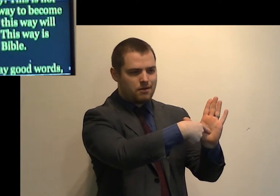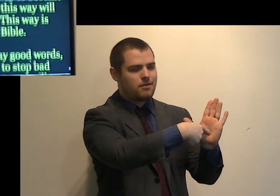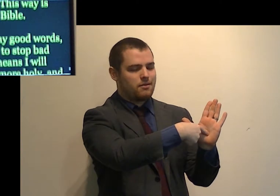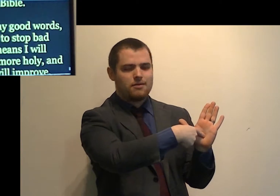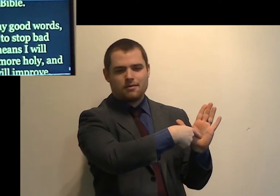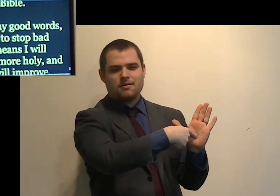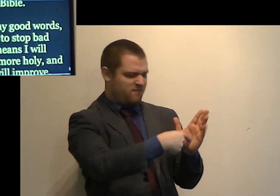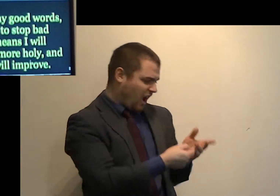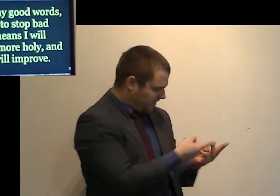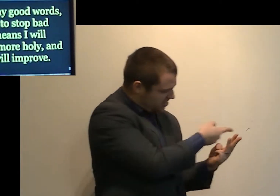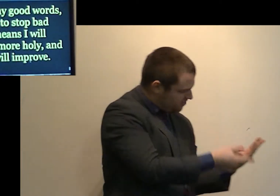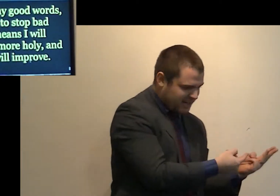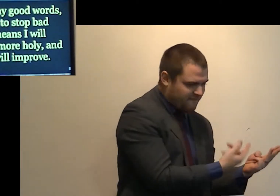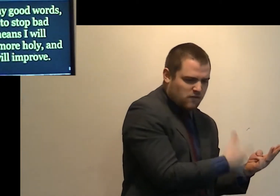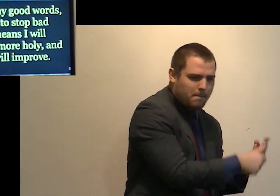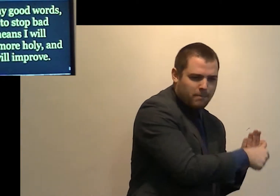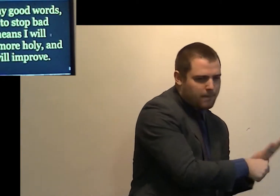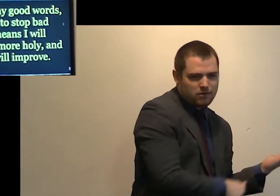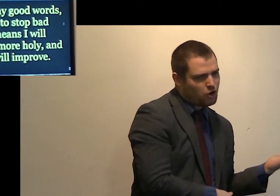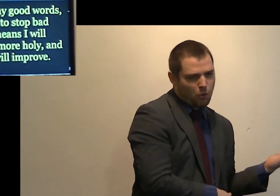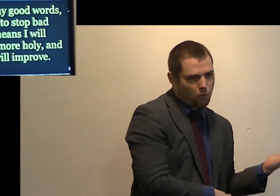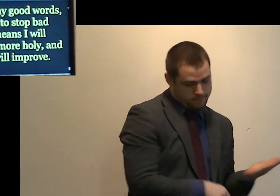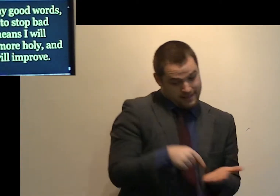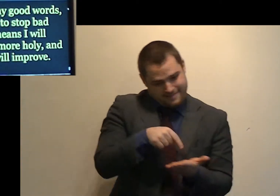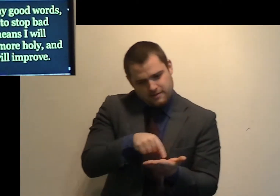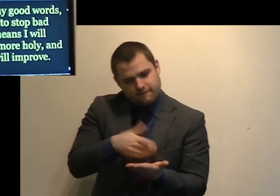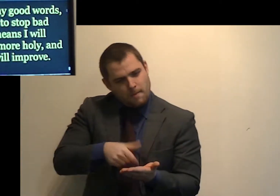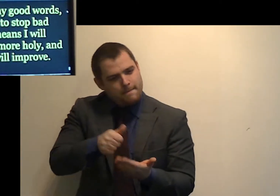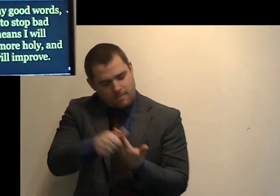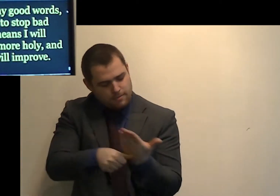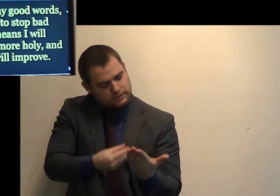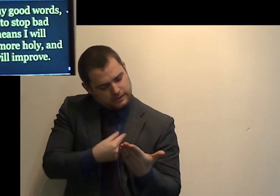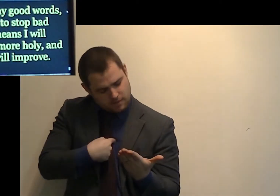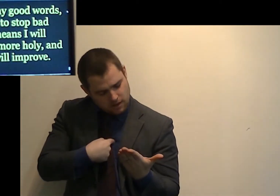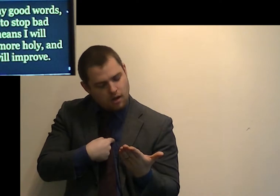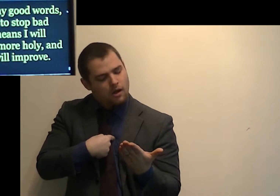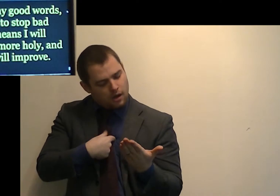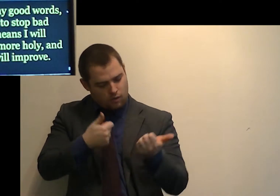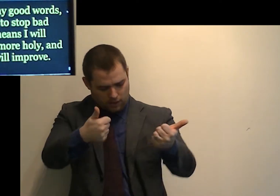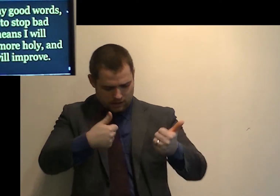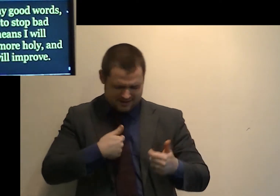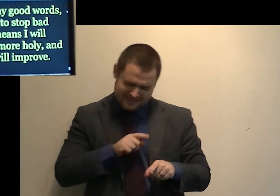I try to say good words, and I try to stop bad words.